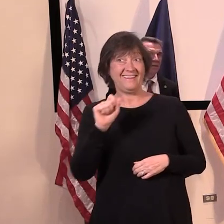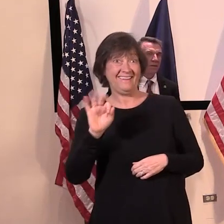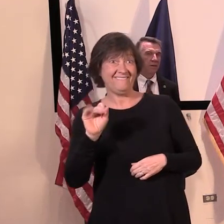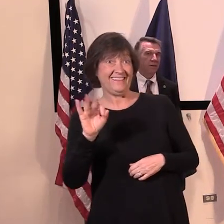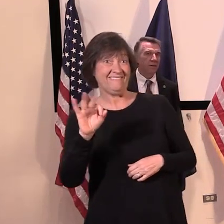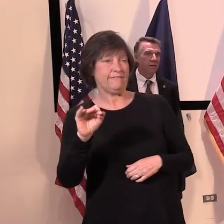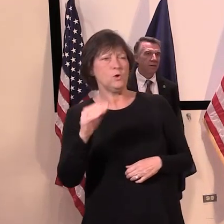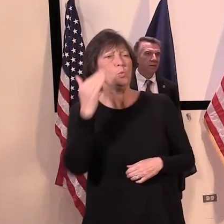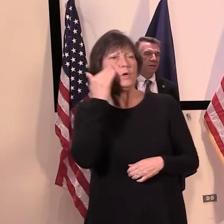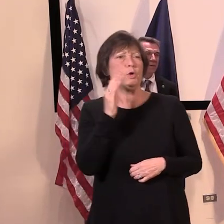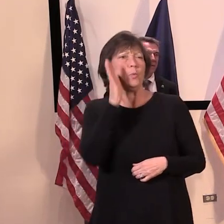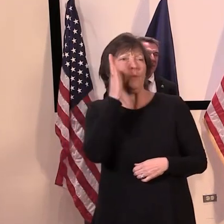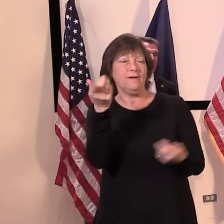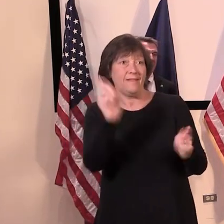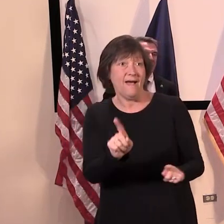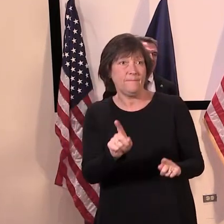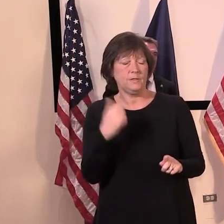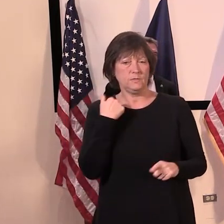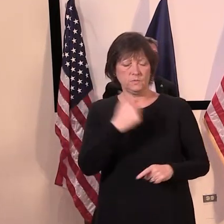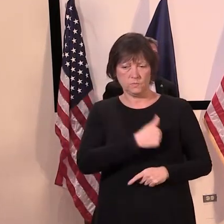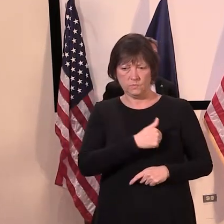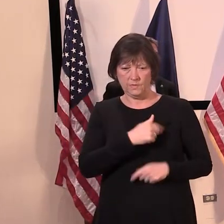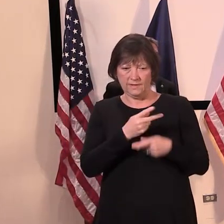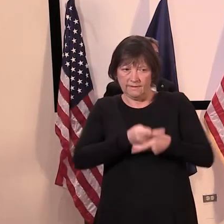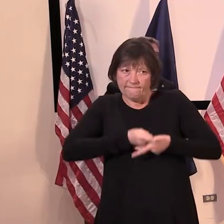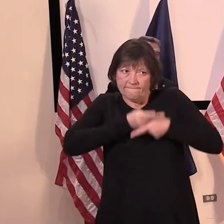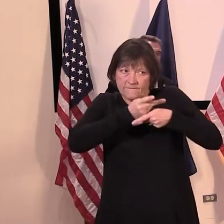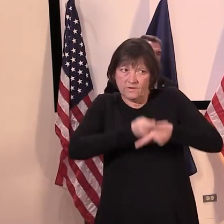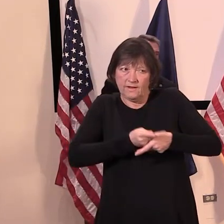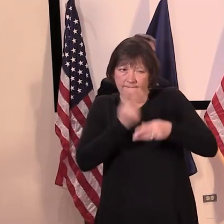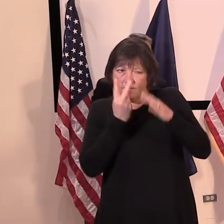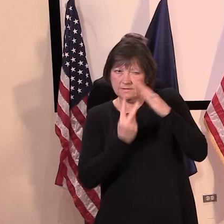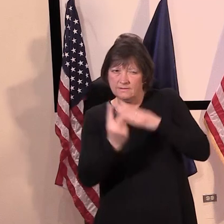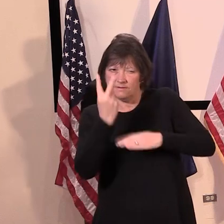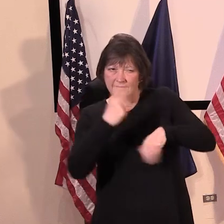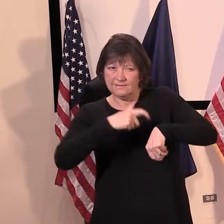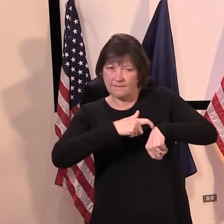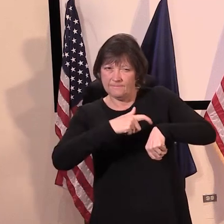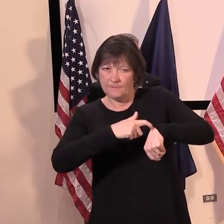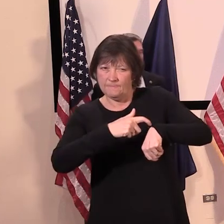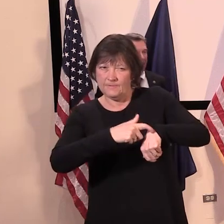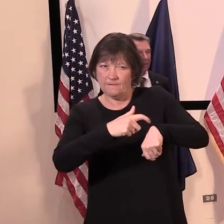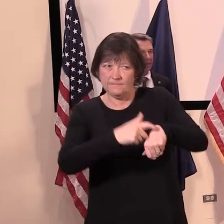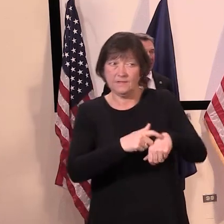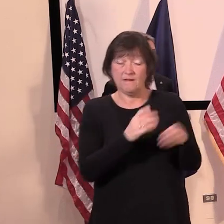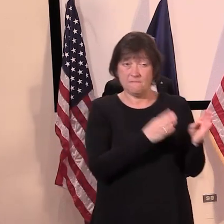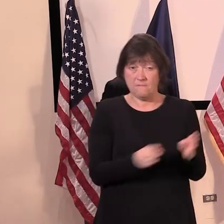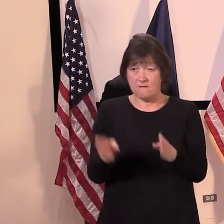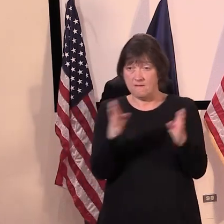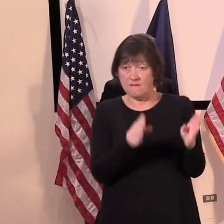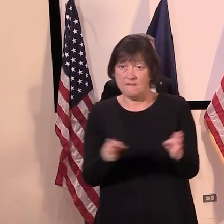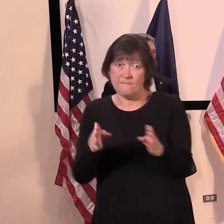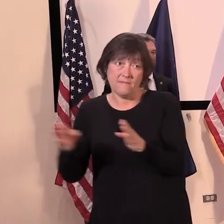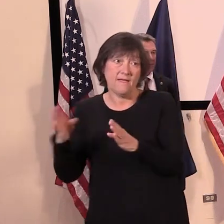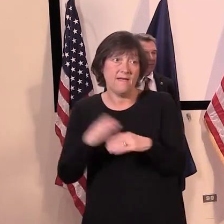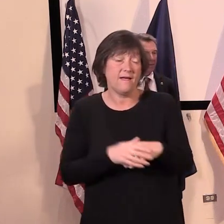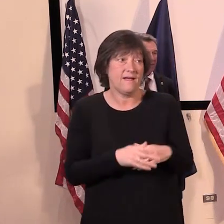And the timing was very carefully calibrated for each of the interventions that came very sequentially over time. And